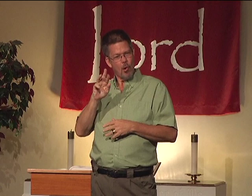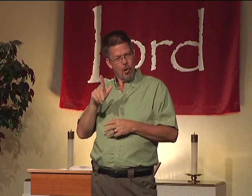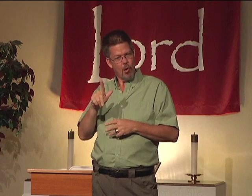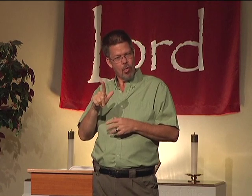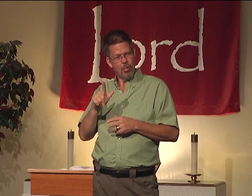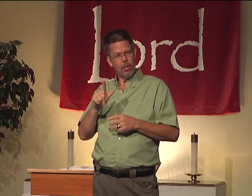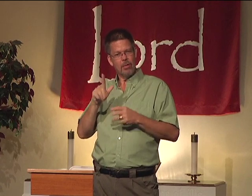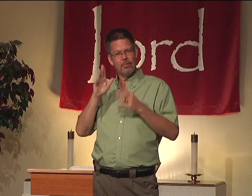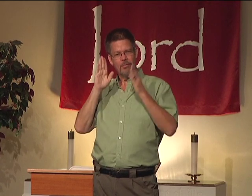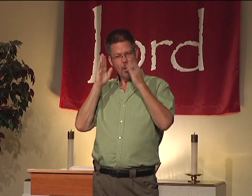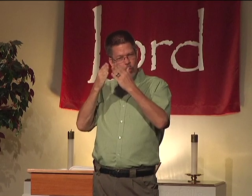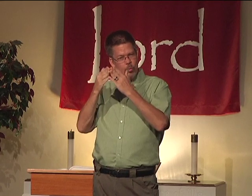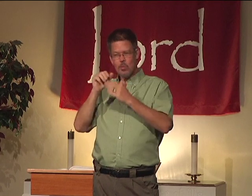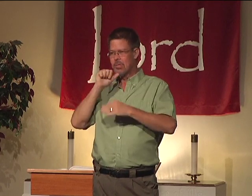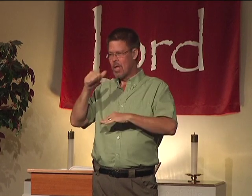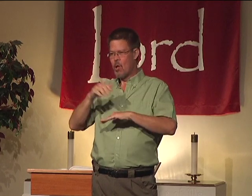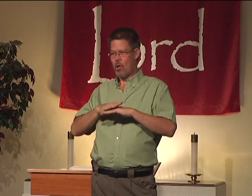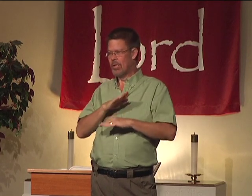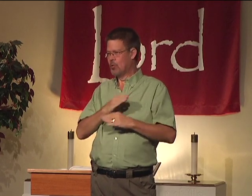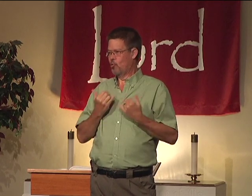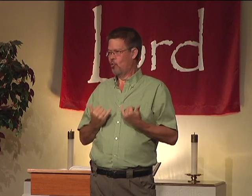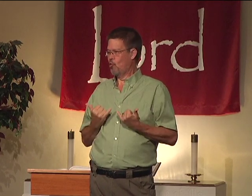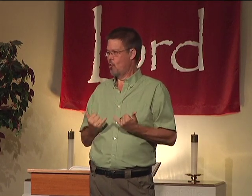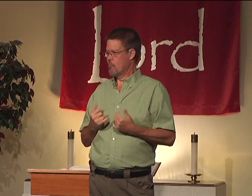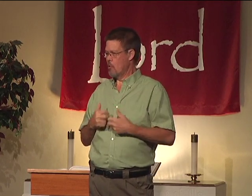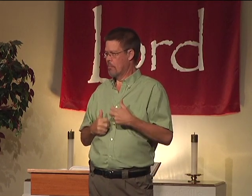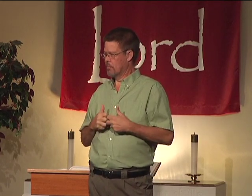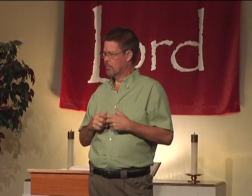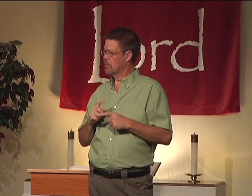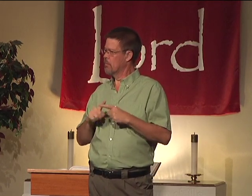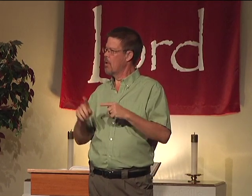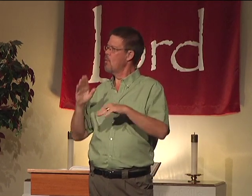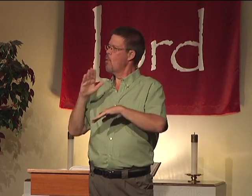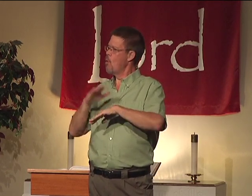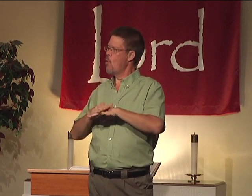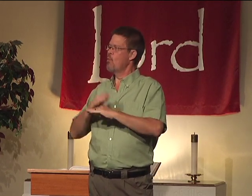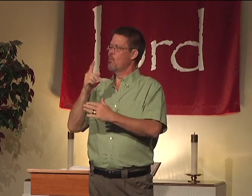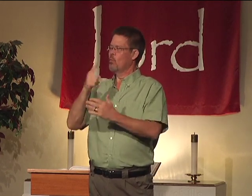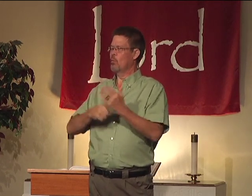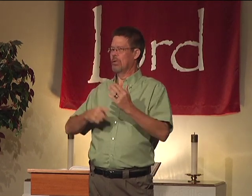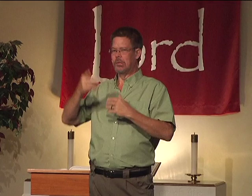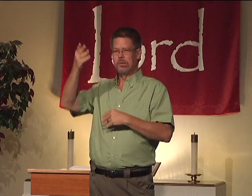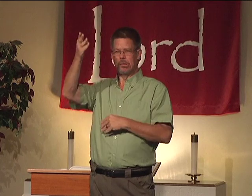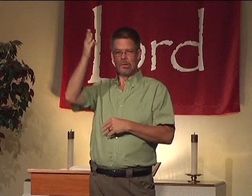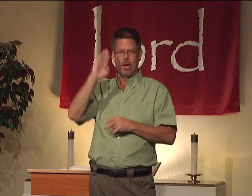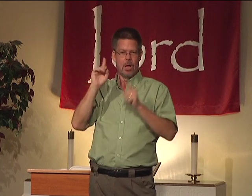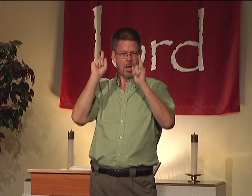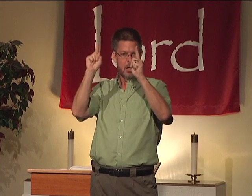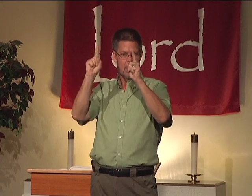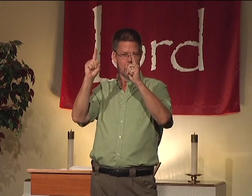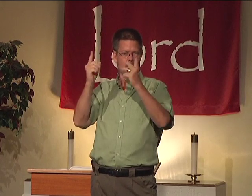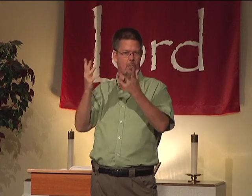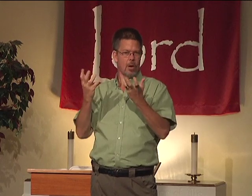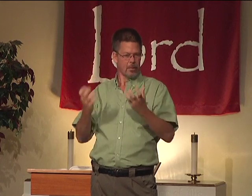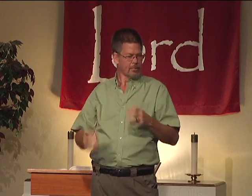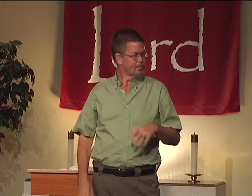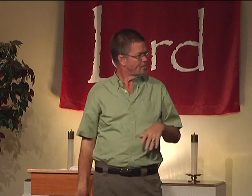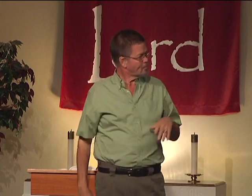the back of your mind that Paul, his focus was not on his current problem, but his focus was on what